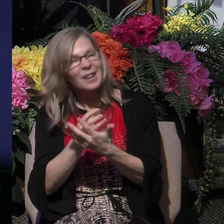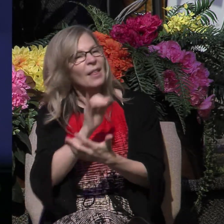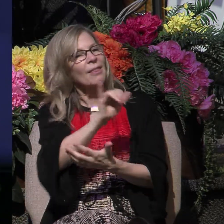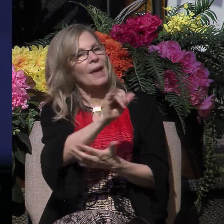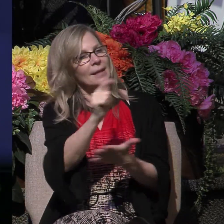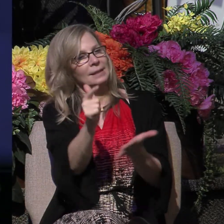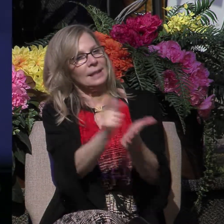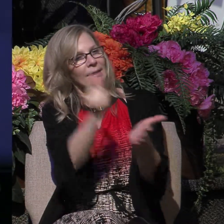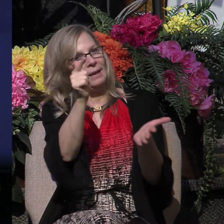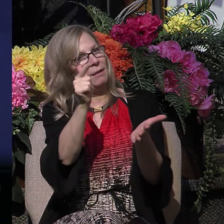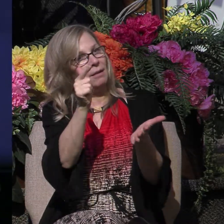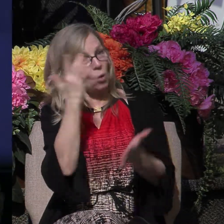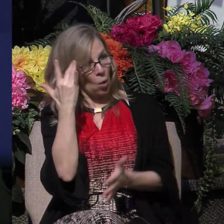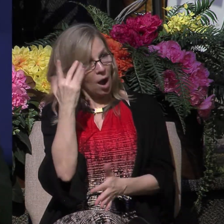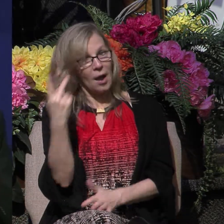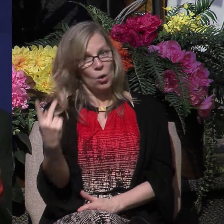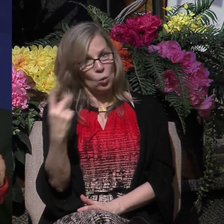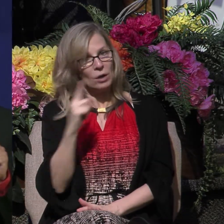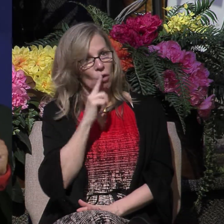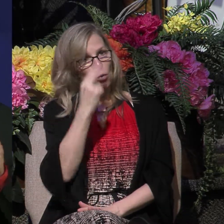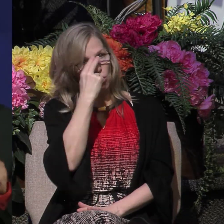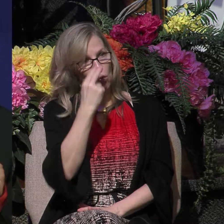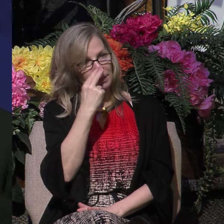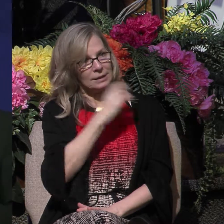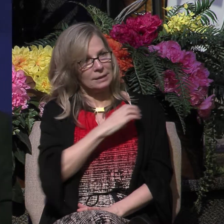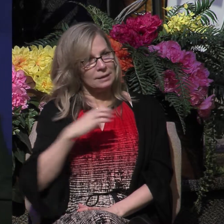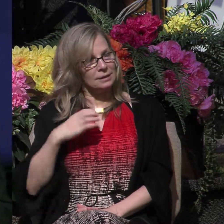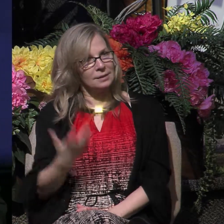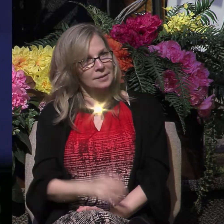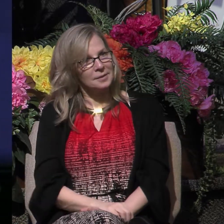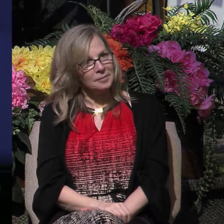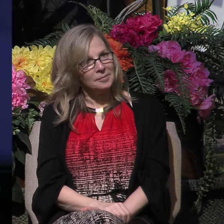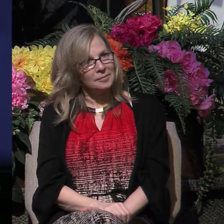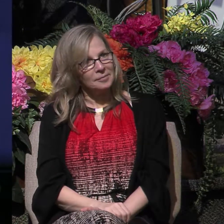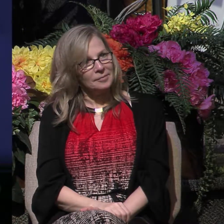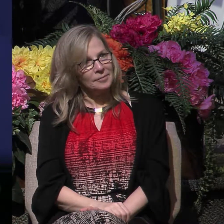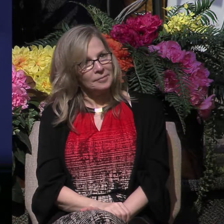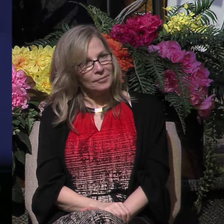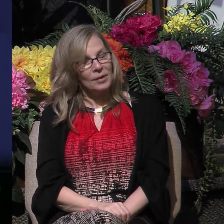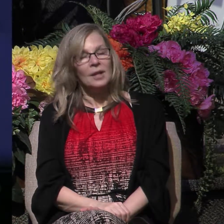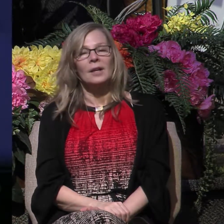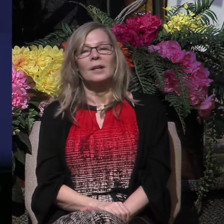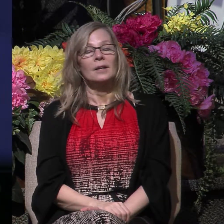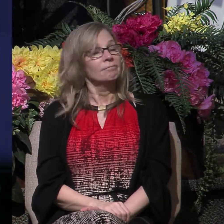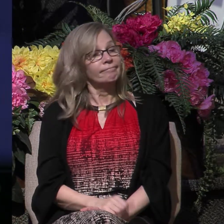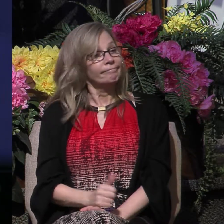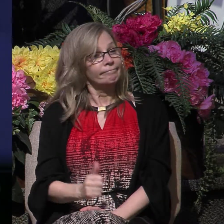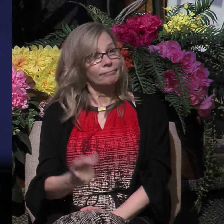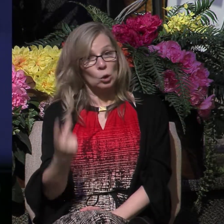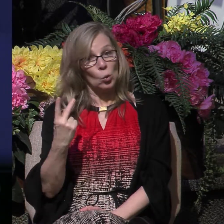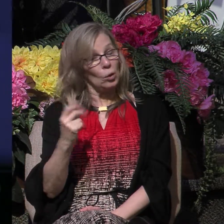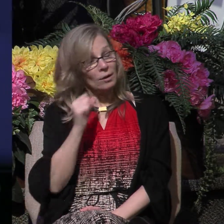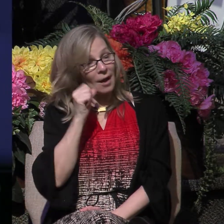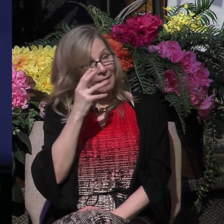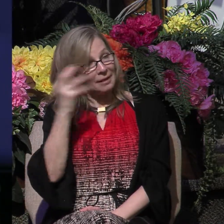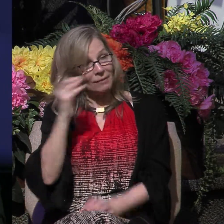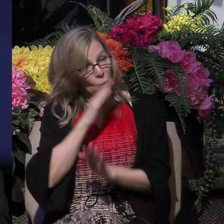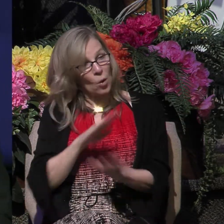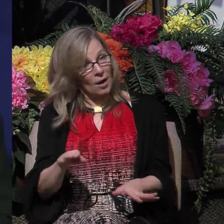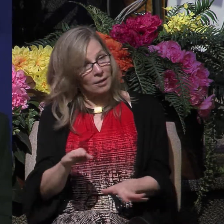illegal because we are Roman citizens. So we're not leaving quietly. No. You tell the magistrates